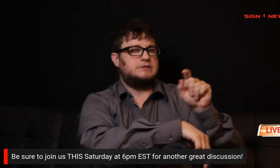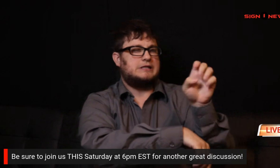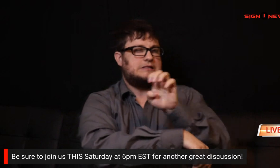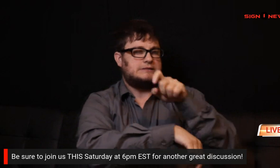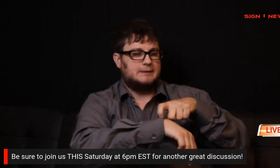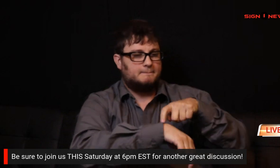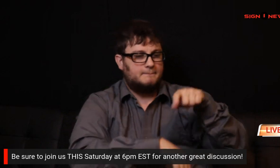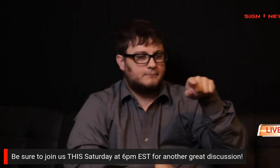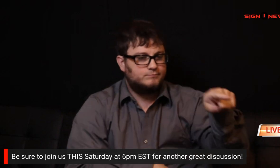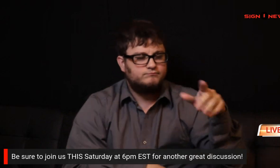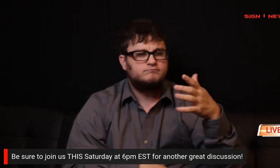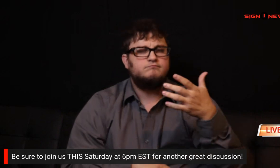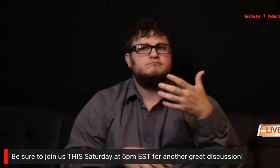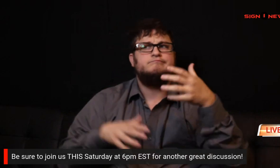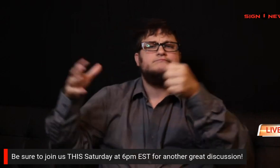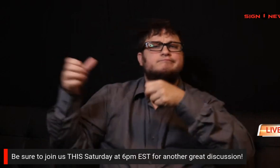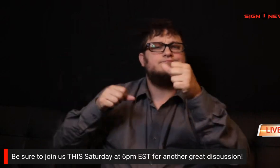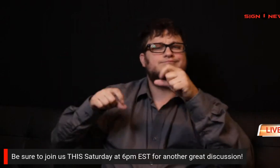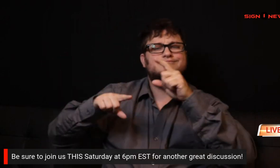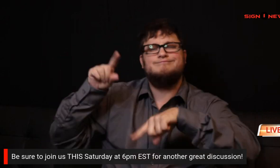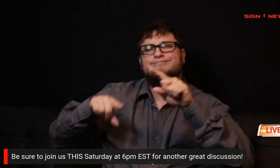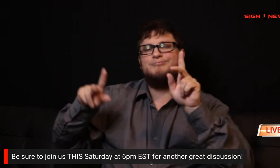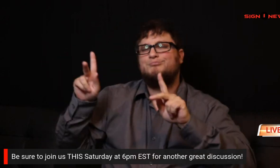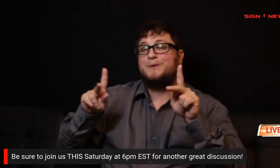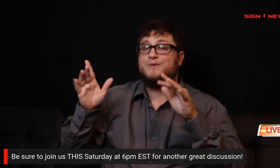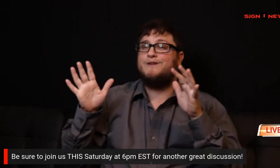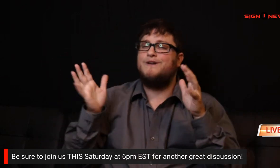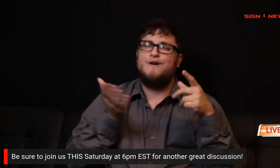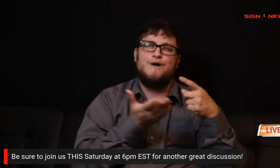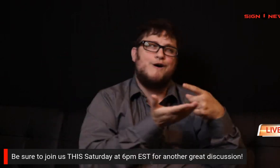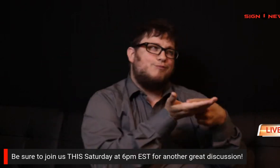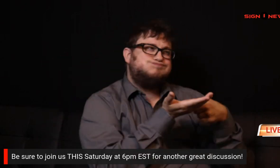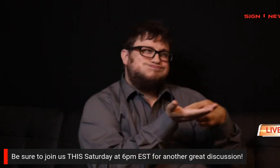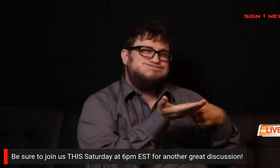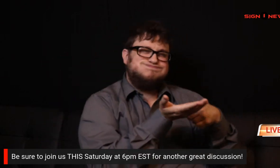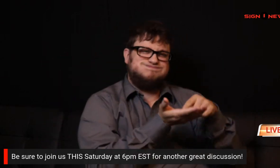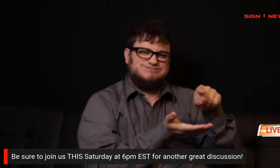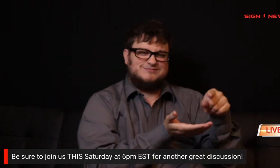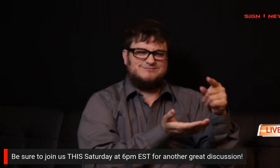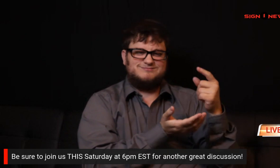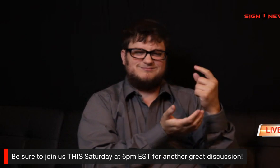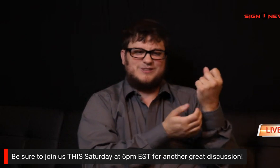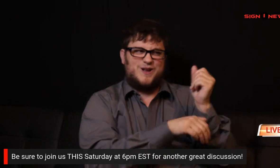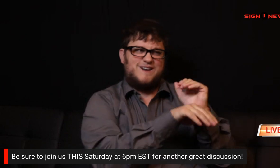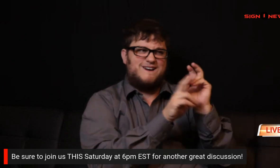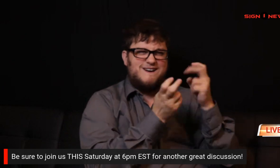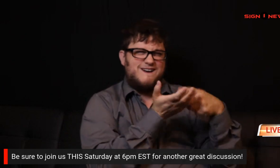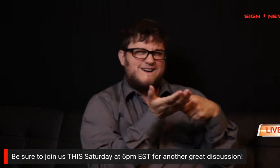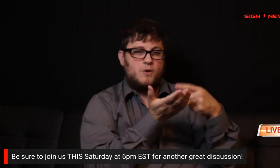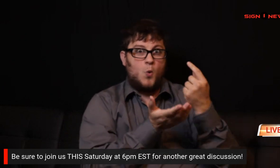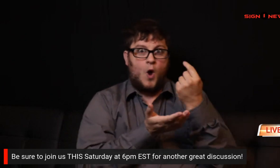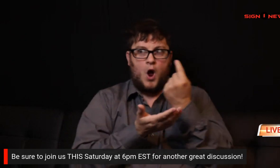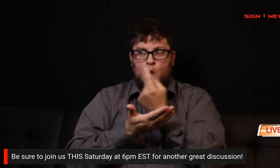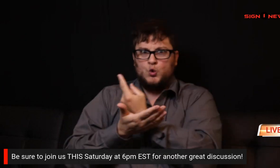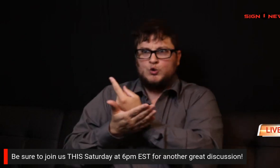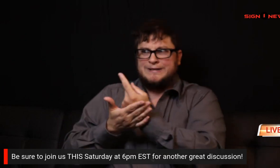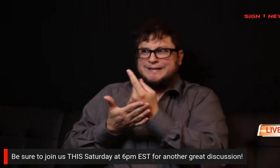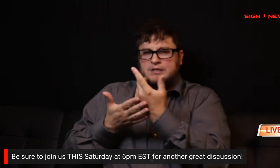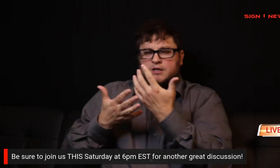Then this Saturday at 6 p.m. Eastern Time, join us for a live panel of diverse guests to discuss the